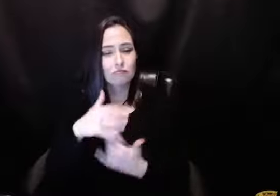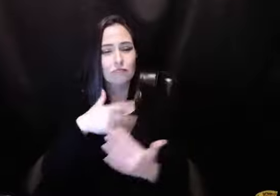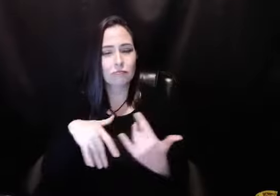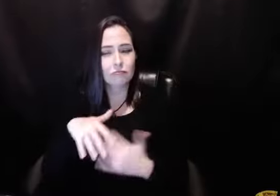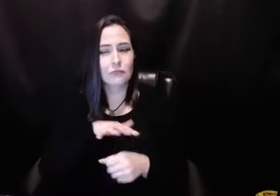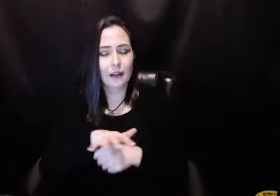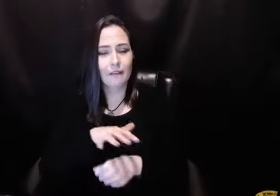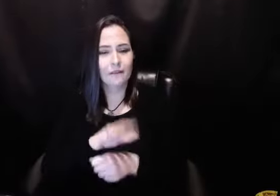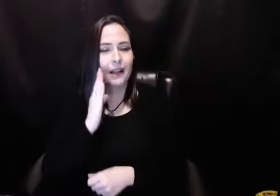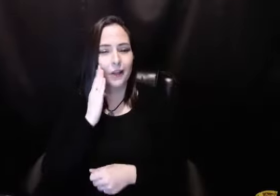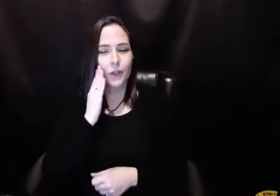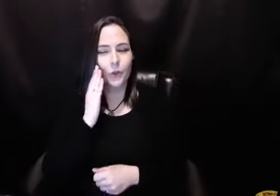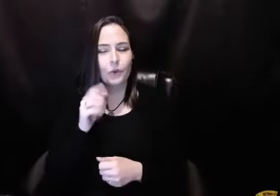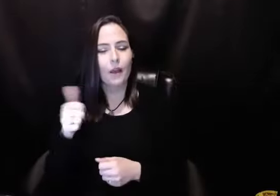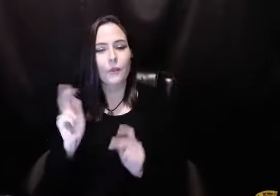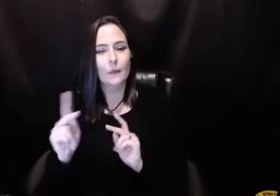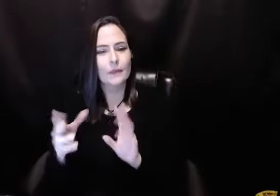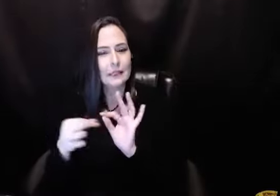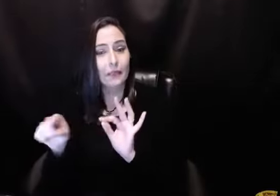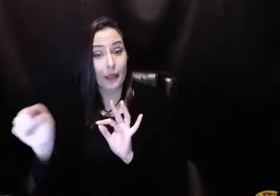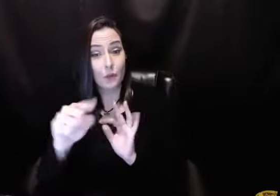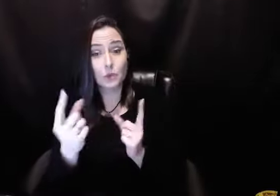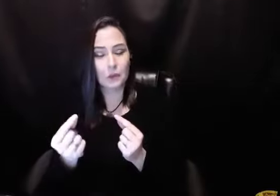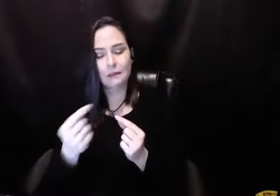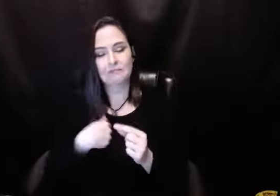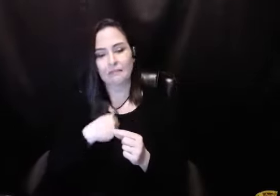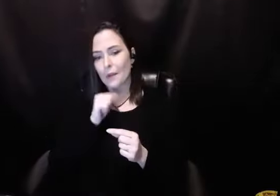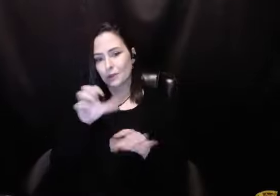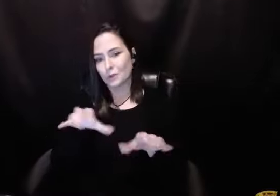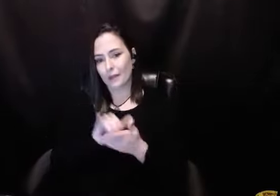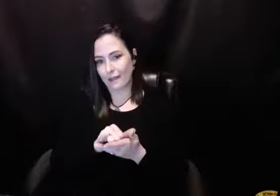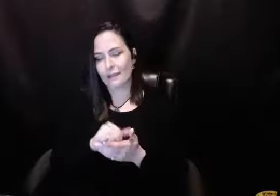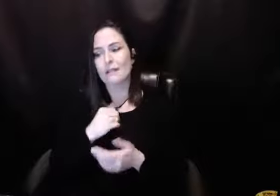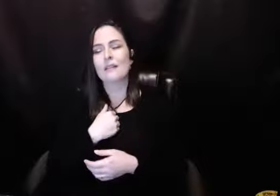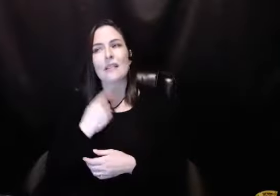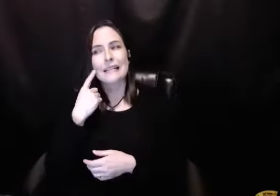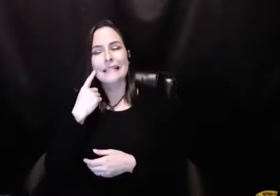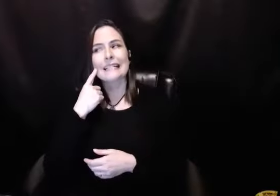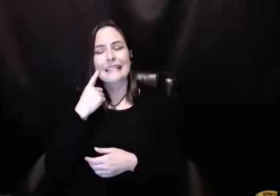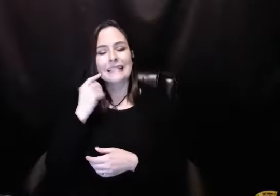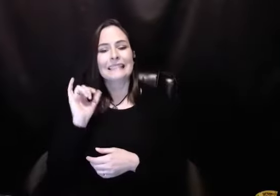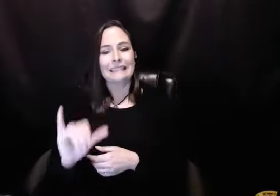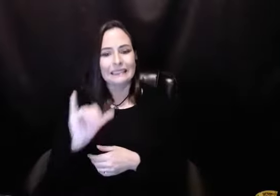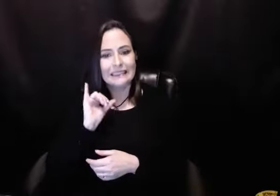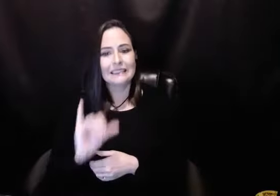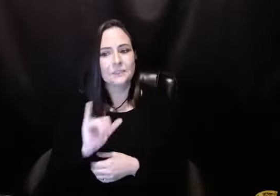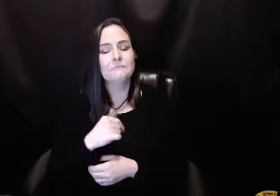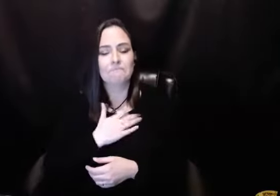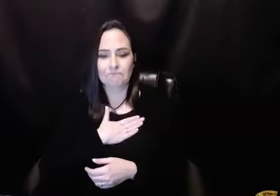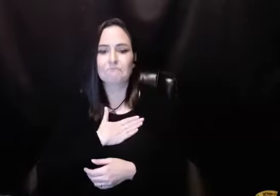the fellowship long enough that I knew that I had not been doing what I heard other people were doing. And